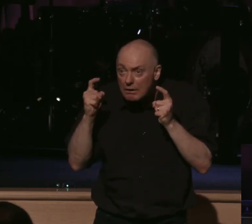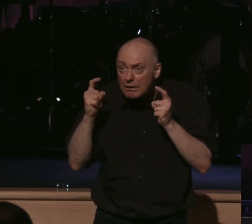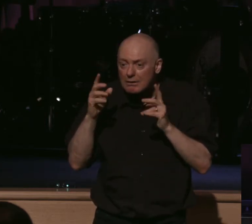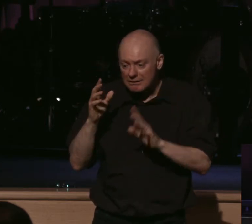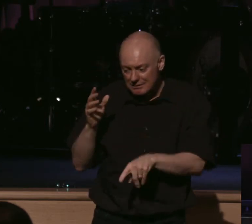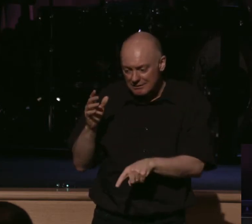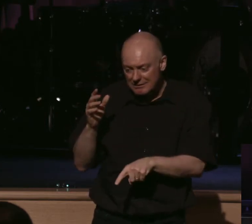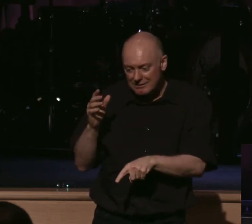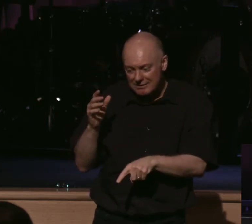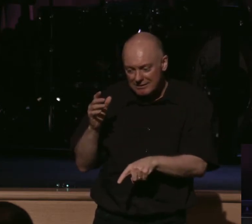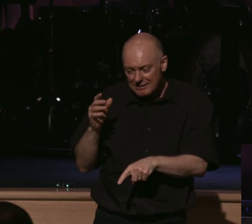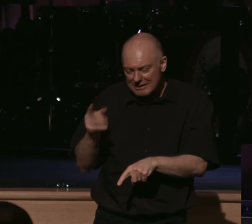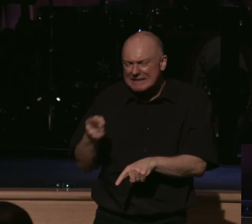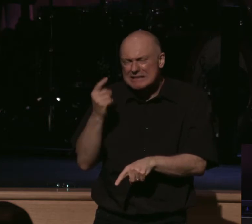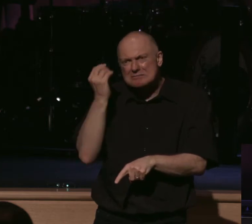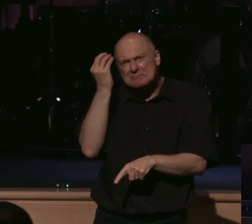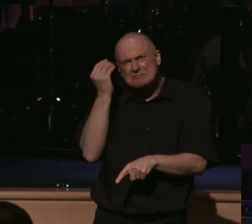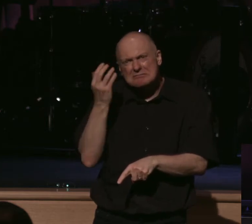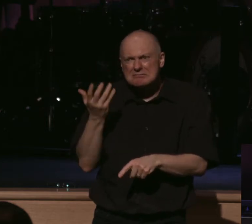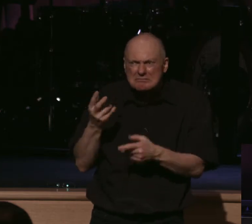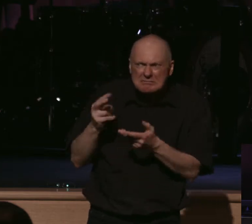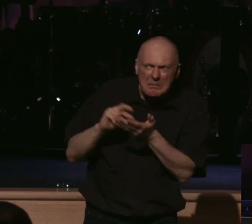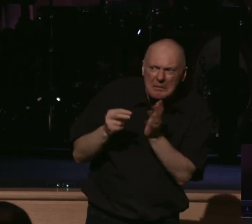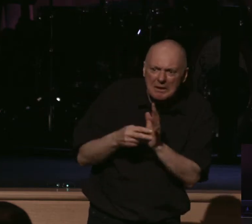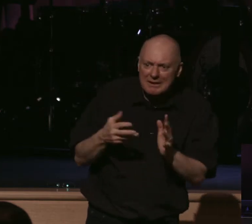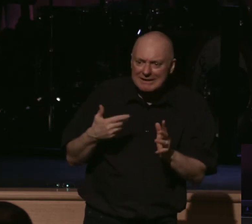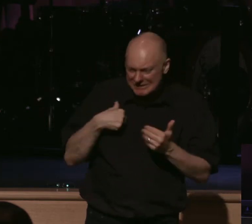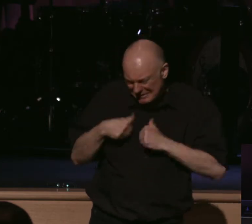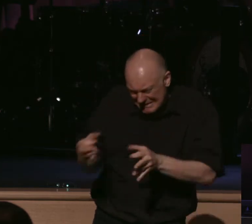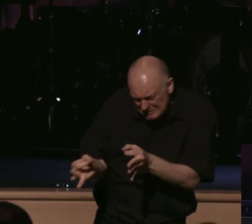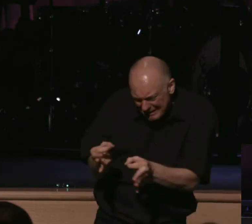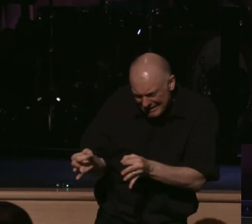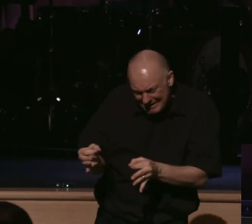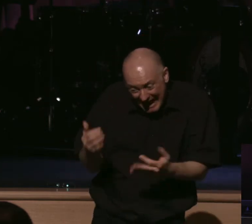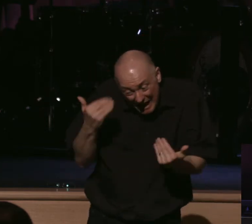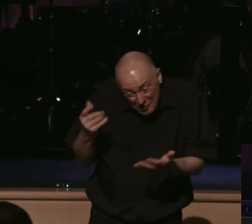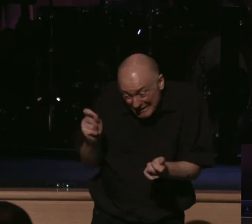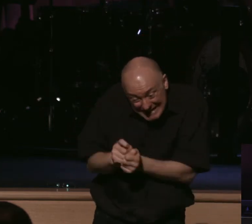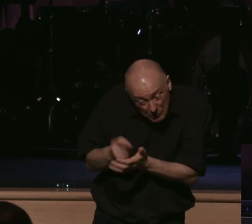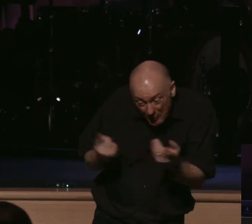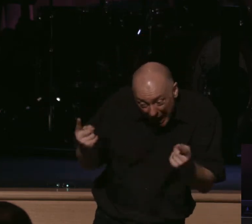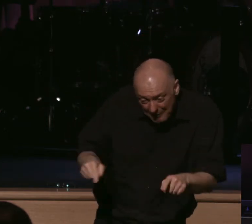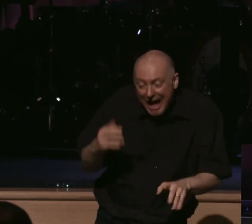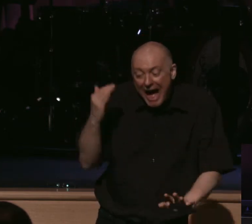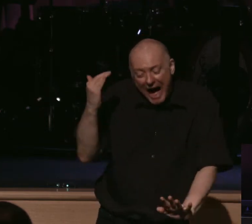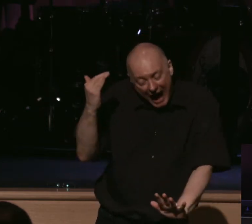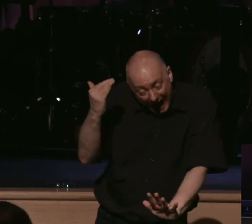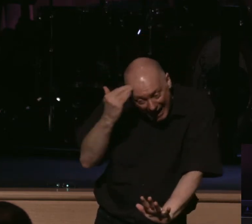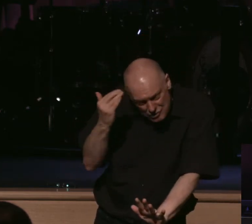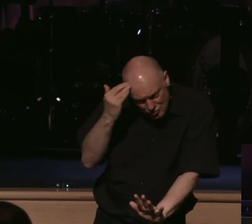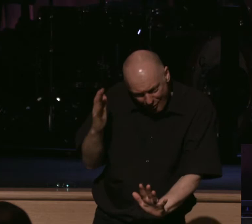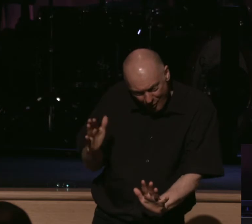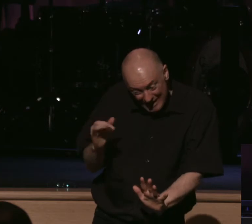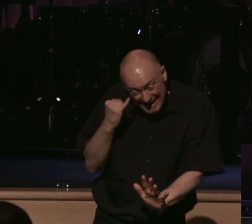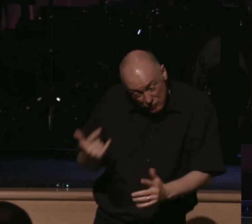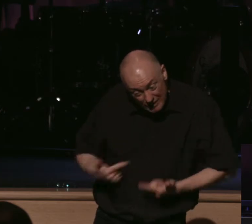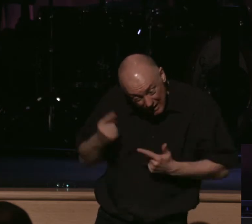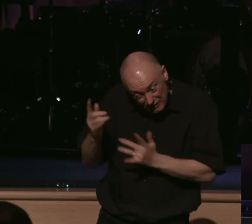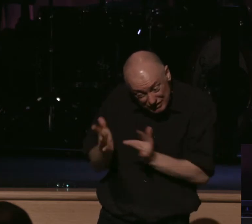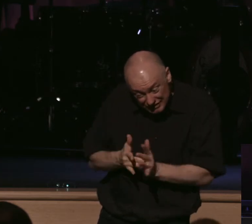he's just trying to wrestle. What does that mean? I don't know what it means exactly. I just know, though, that to live for, it's not like